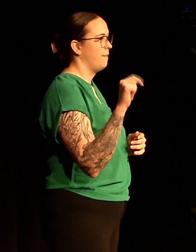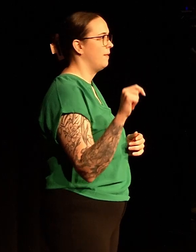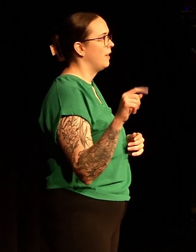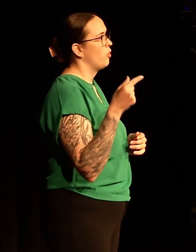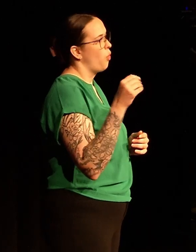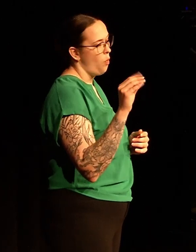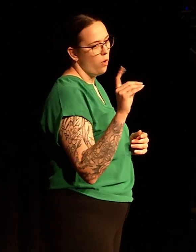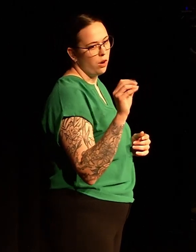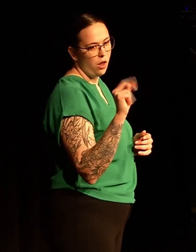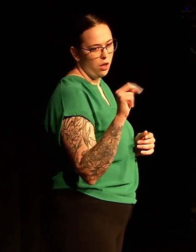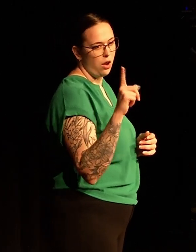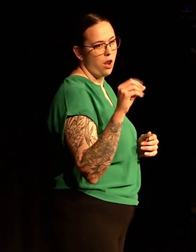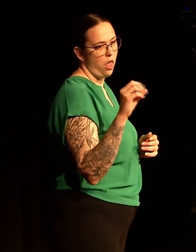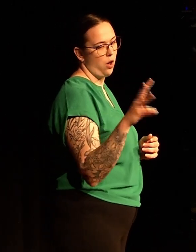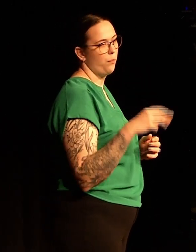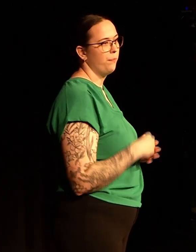Her name is Juliette Gordon Lowe.